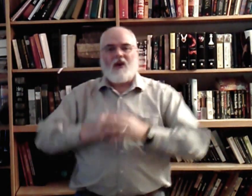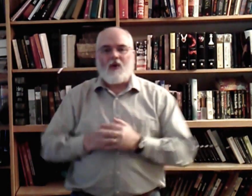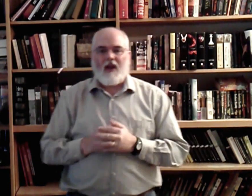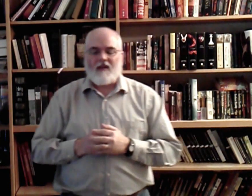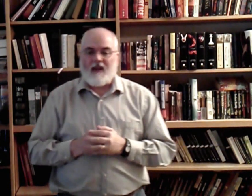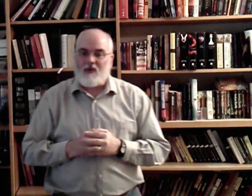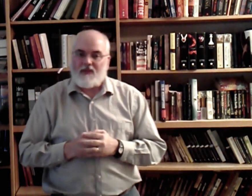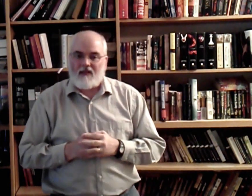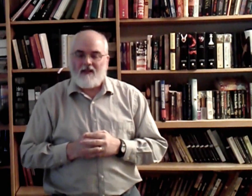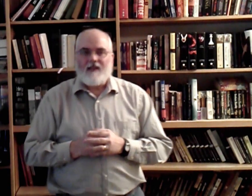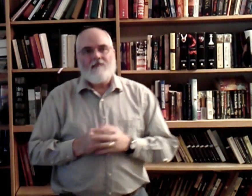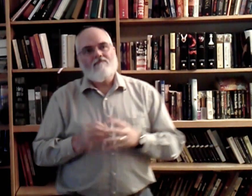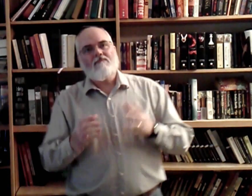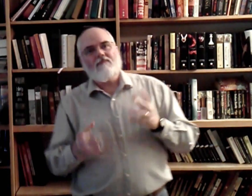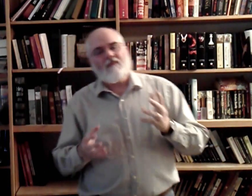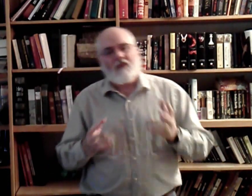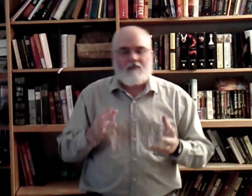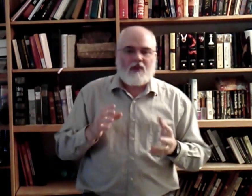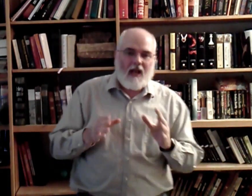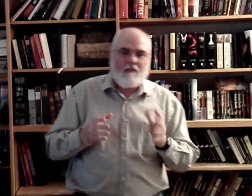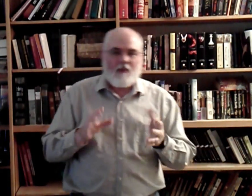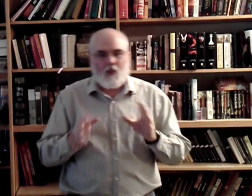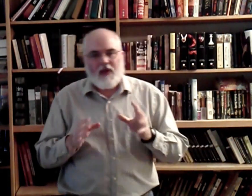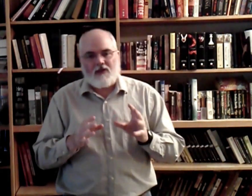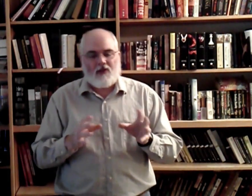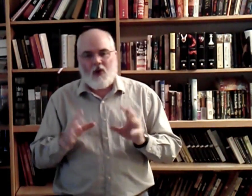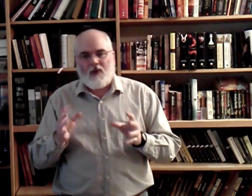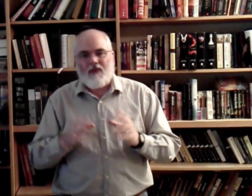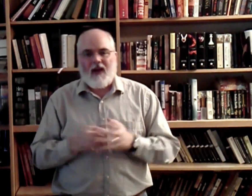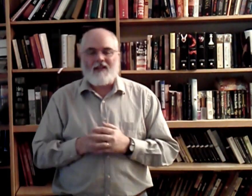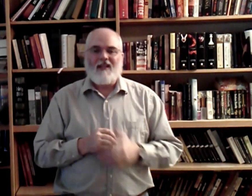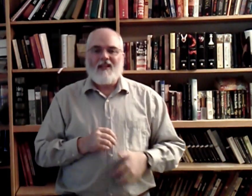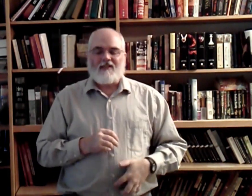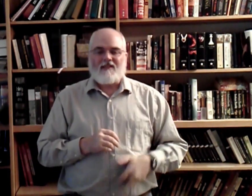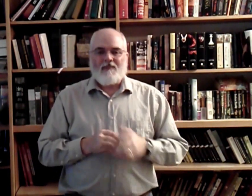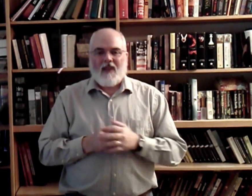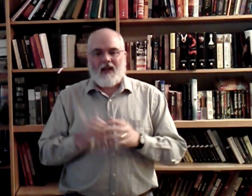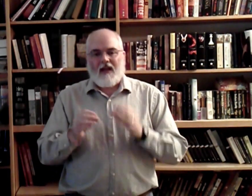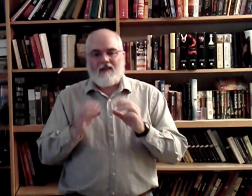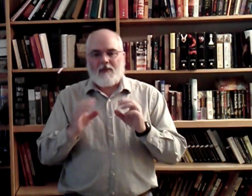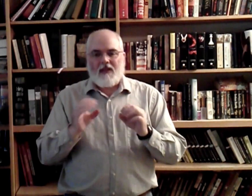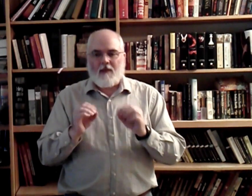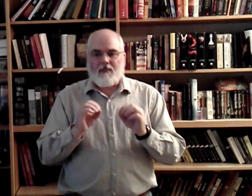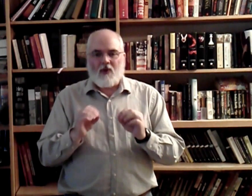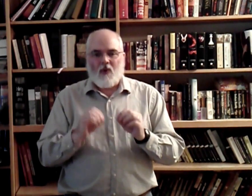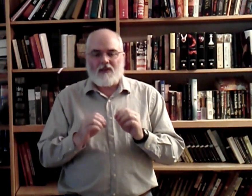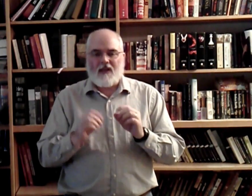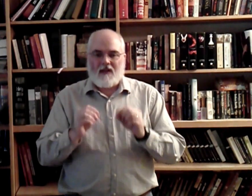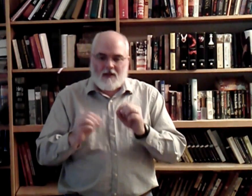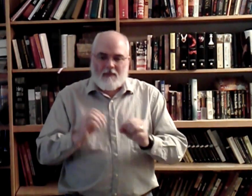Okay, that was it. Kind of between slow and fast. I kind of speeded up the course there a little